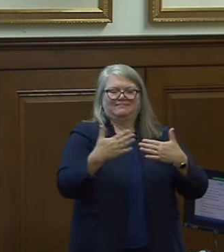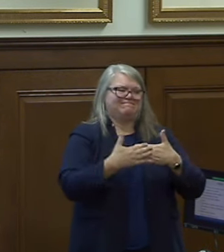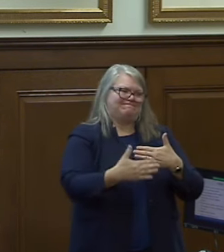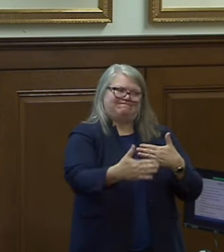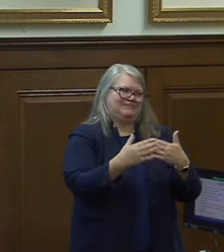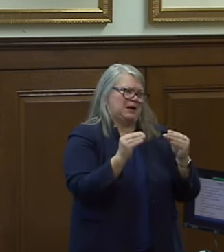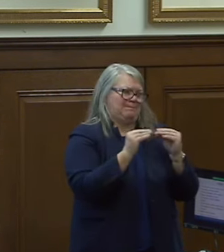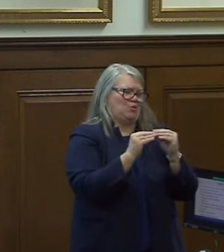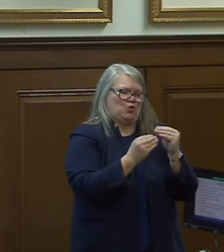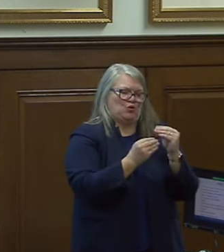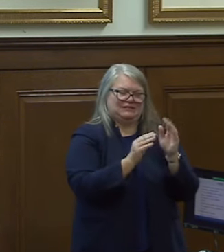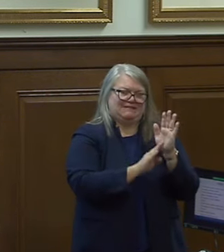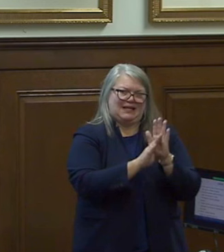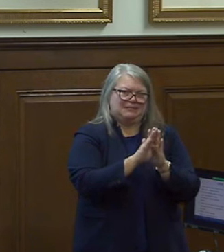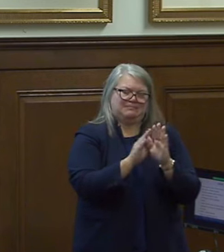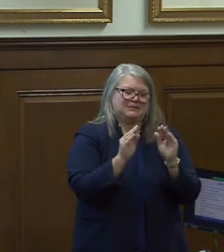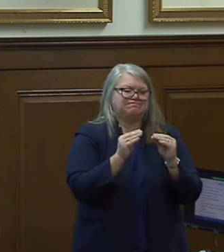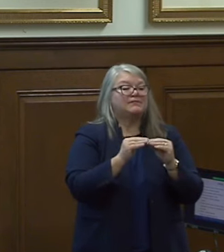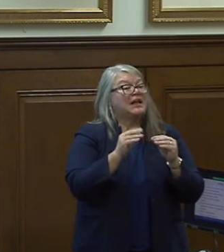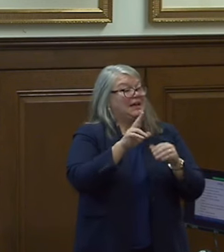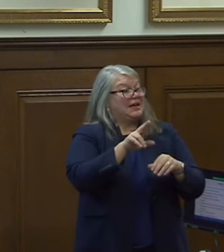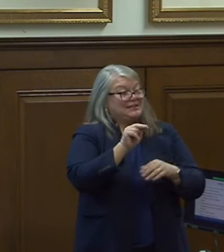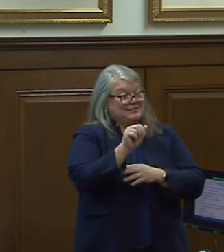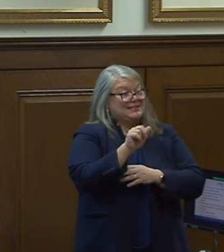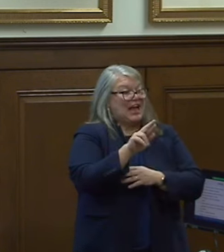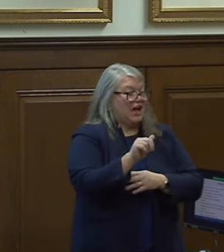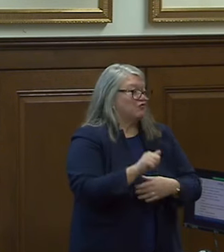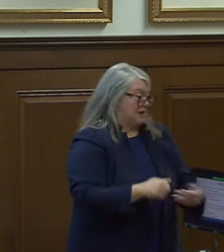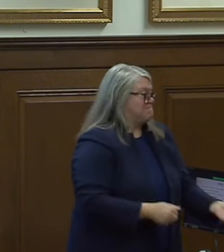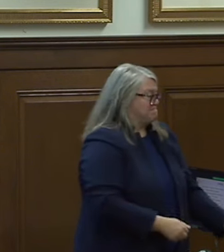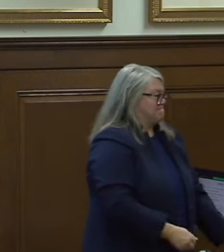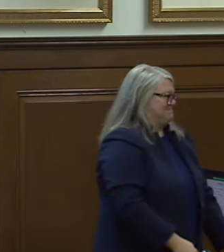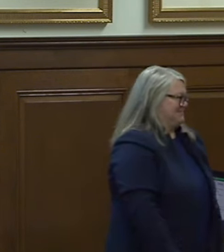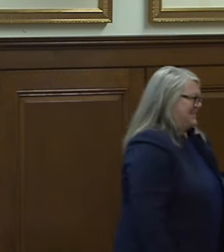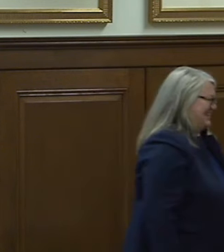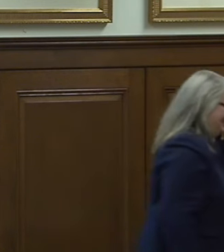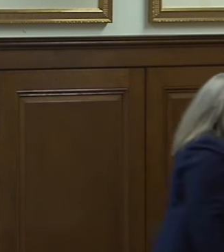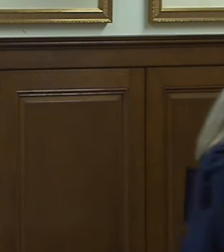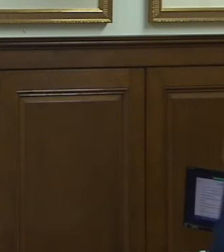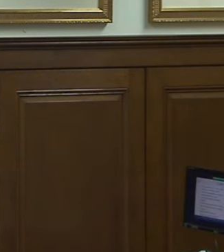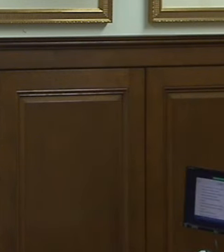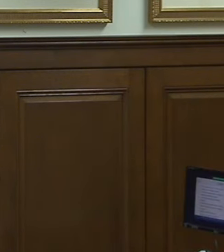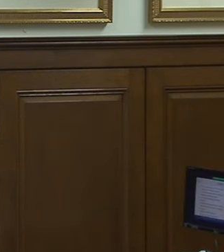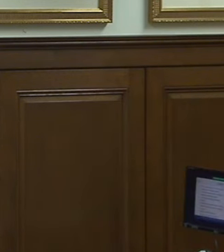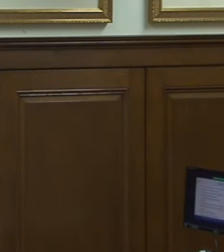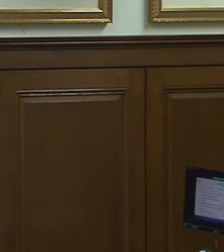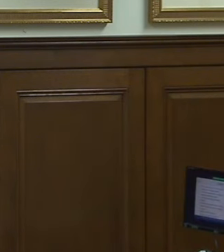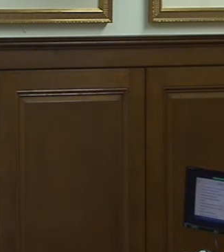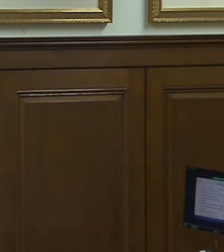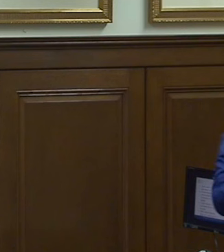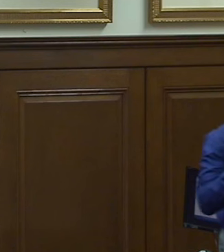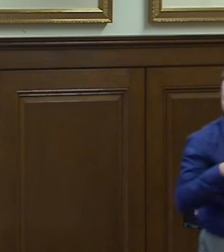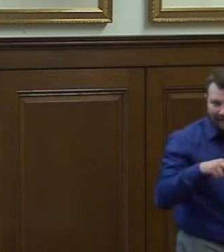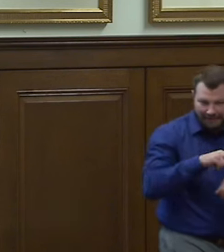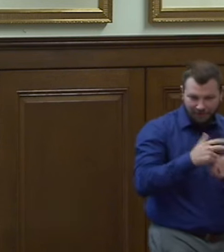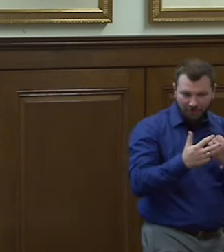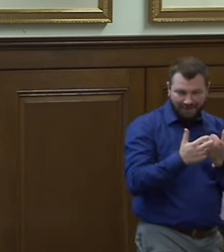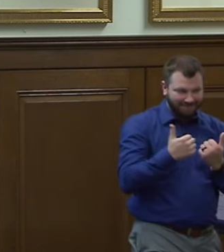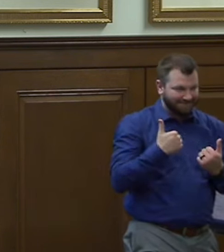and the national archives maintains a presence on get hub which includes a number of open source projects